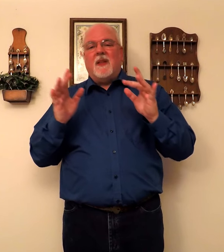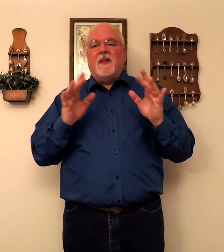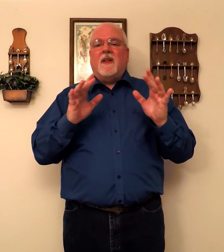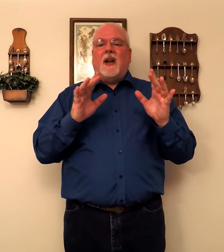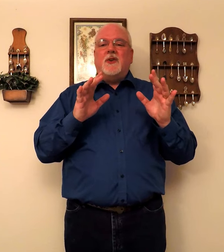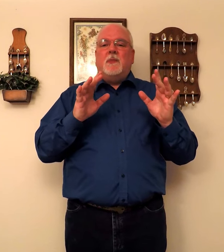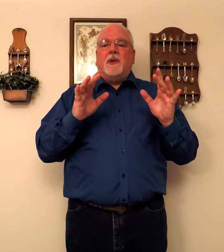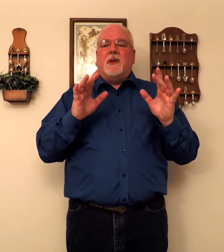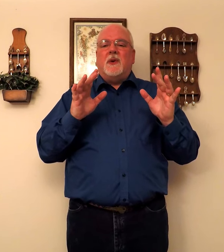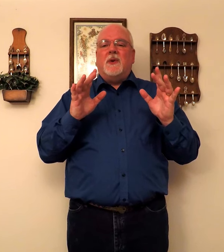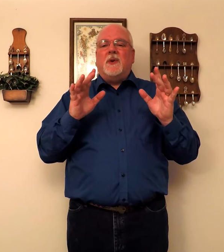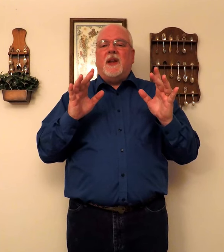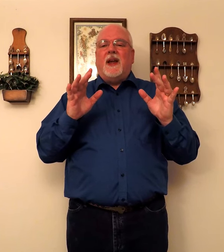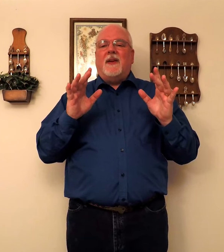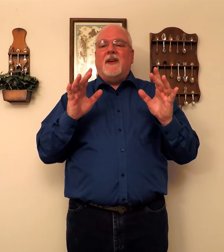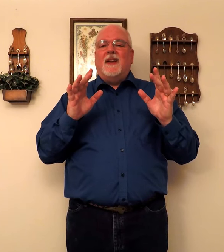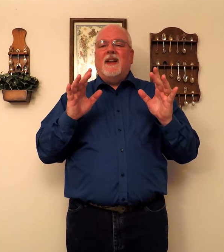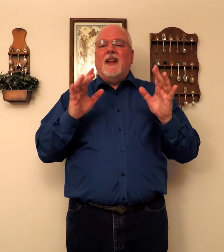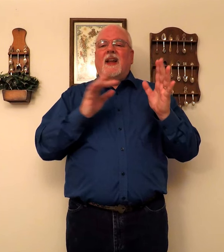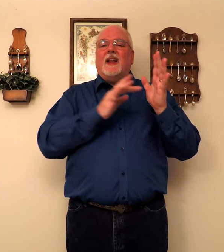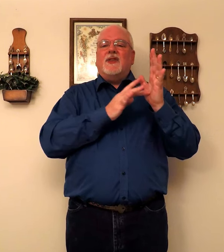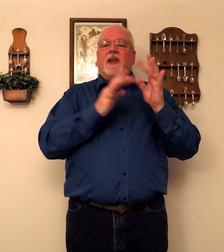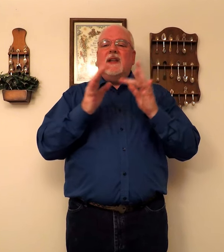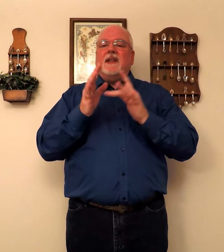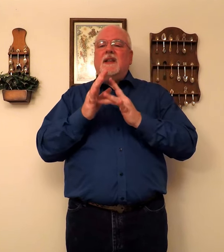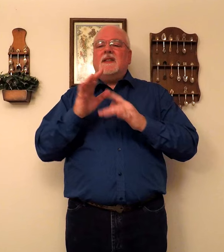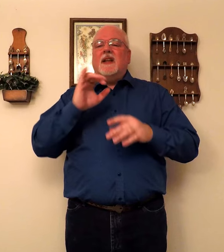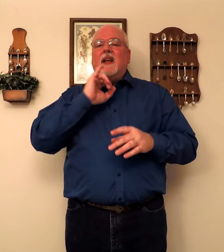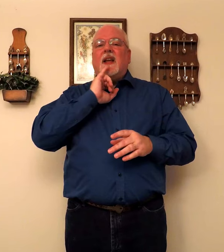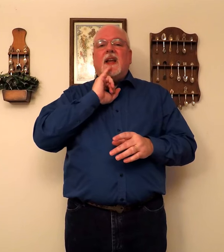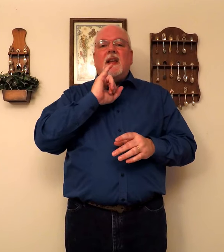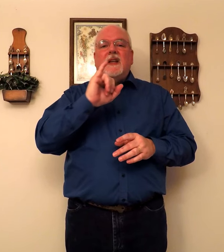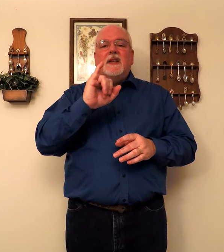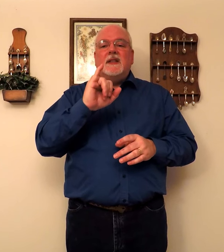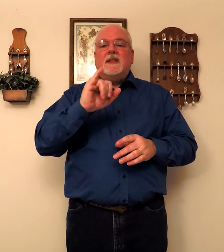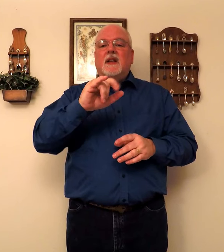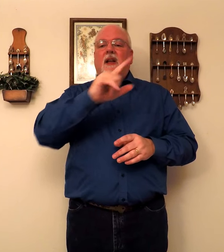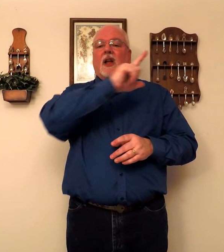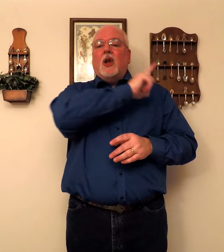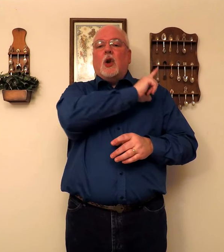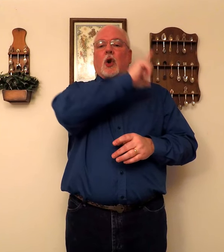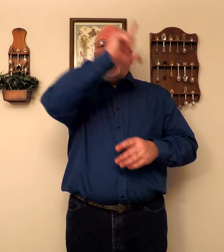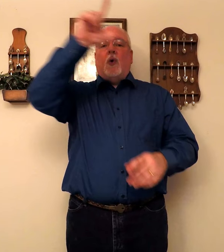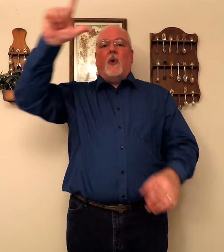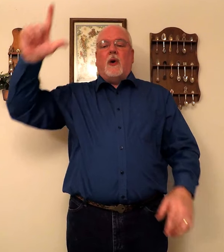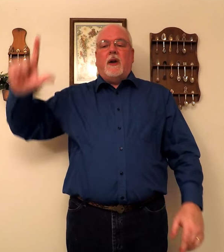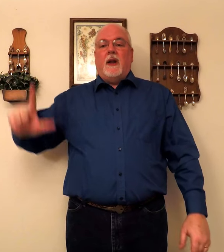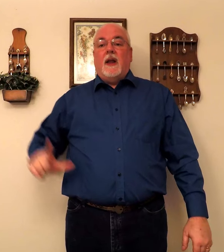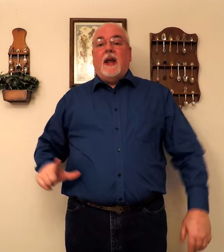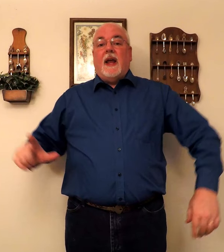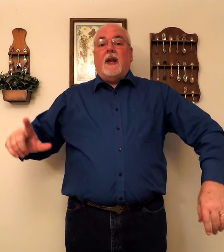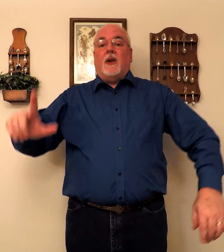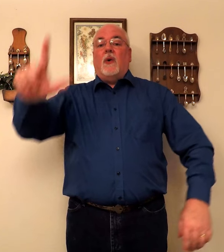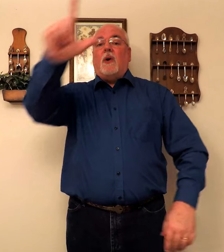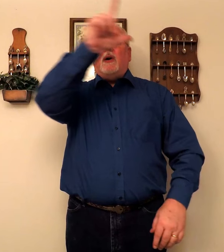I'll let you put the two and two together. Jesus is Lord. And Lord